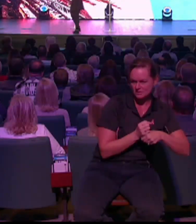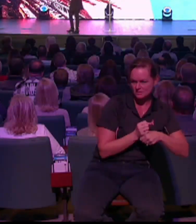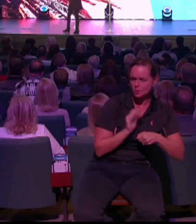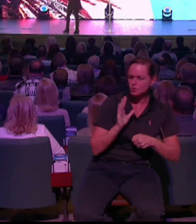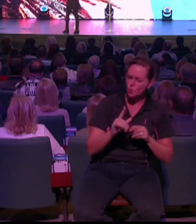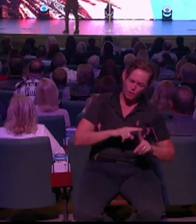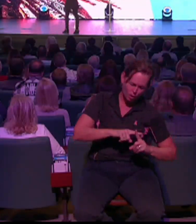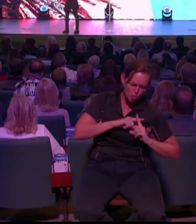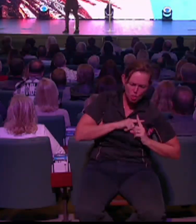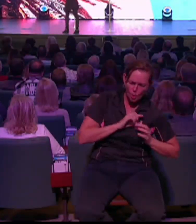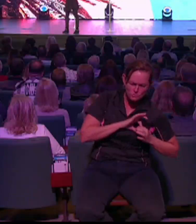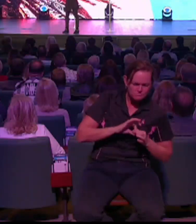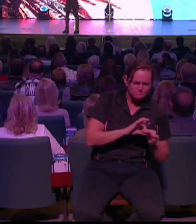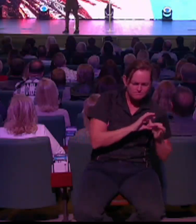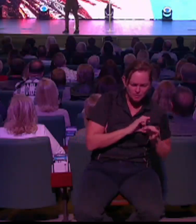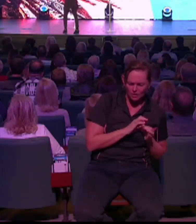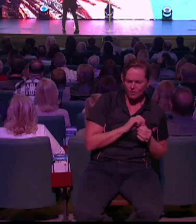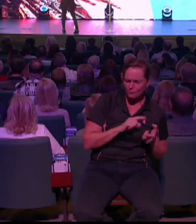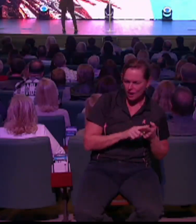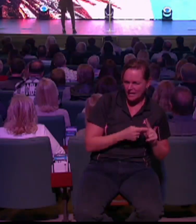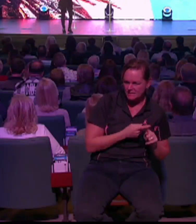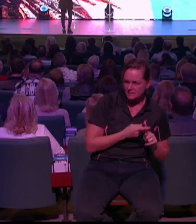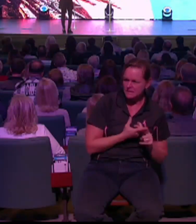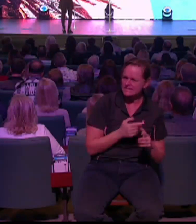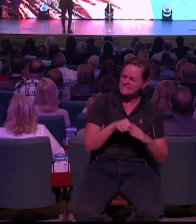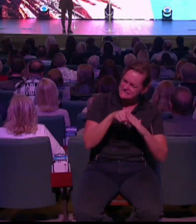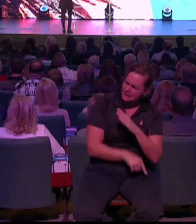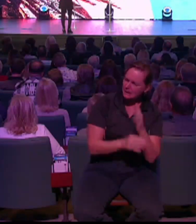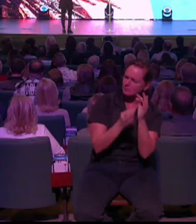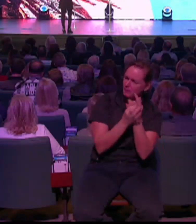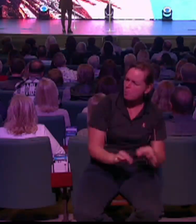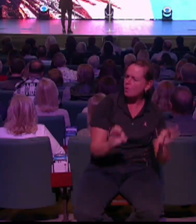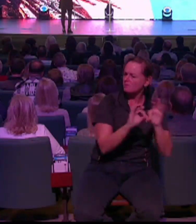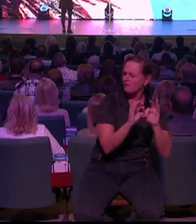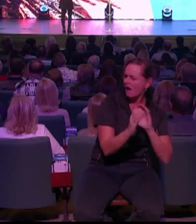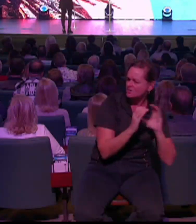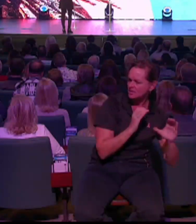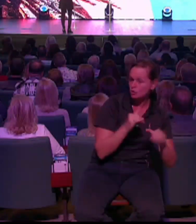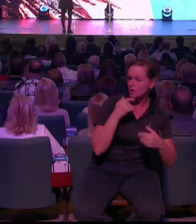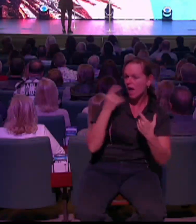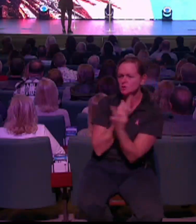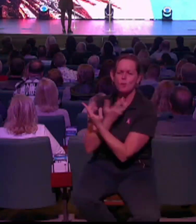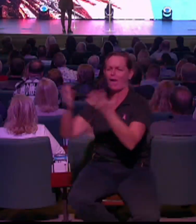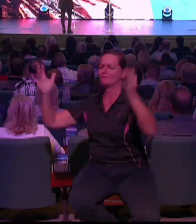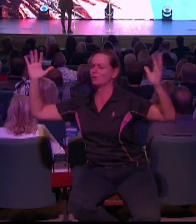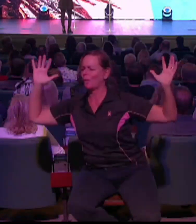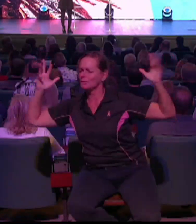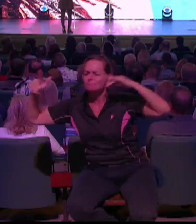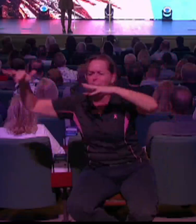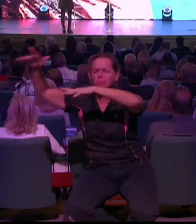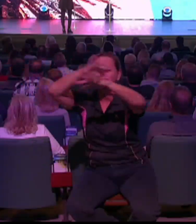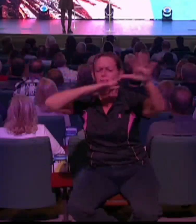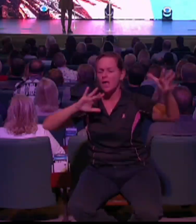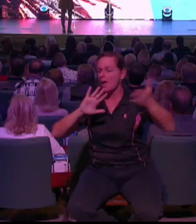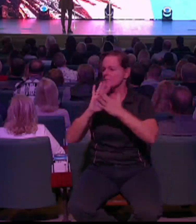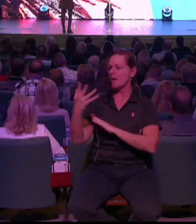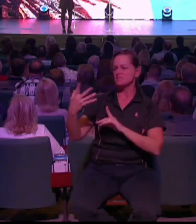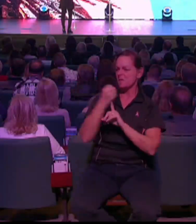conversations. Fully invested means I'm going to care enough to talk to you about some stuff. And then the second